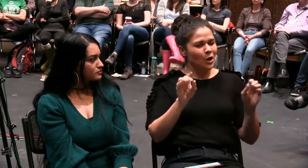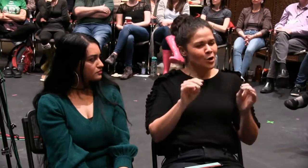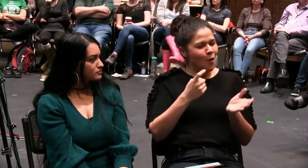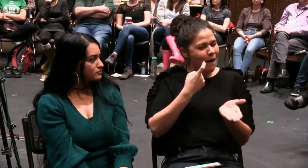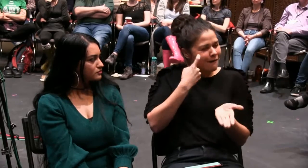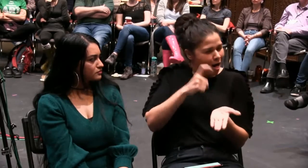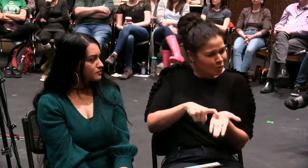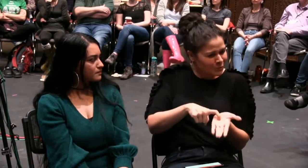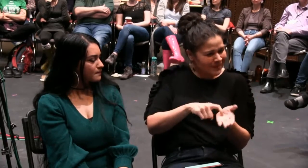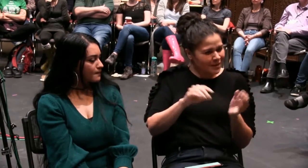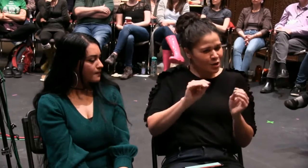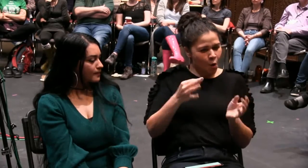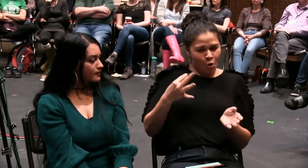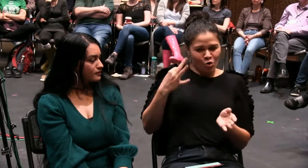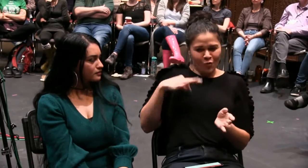for the future?